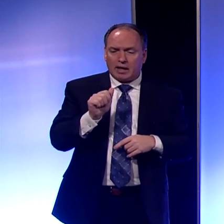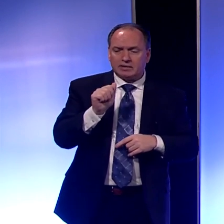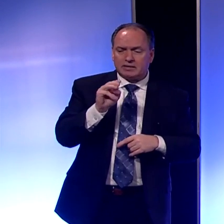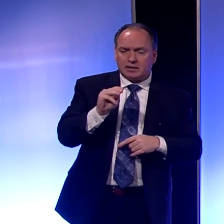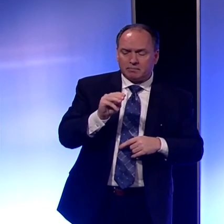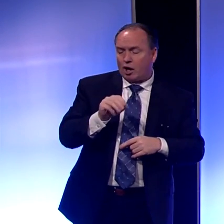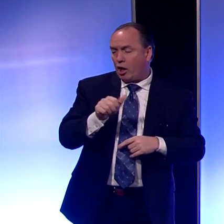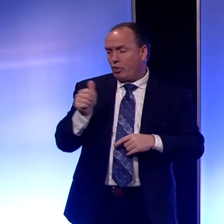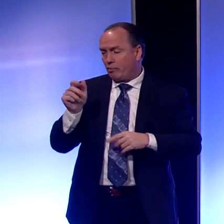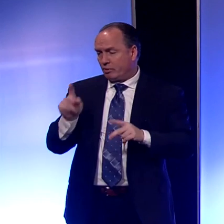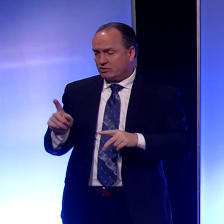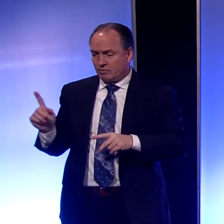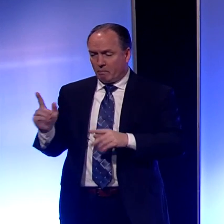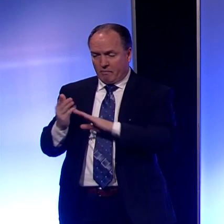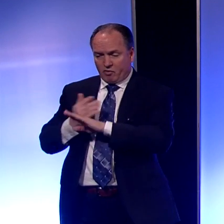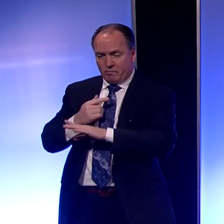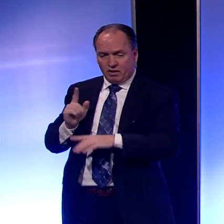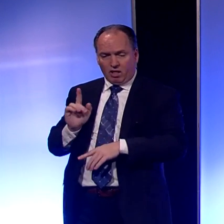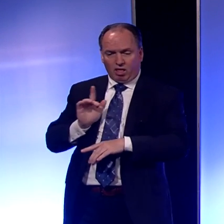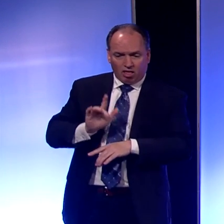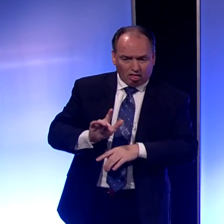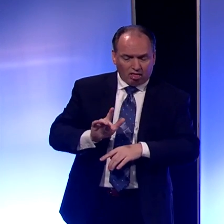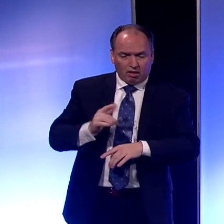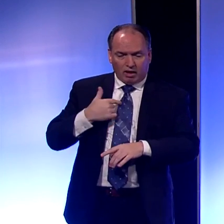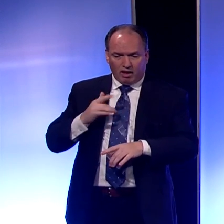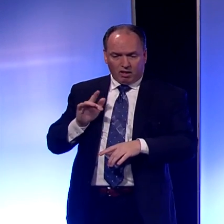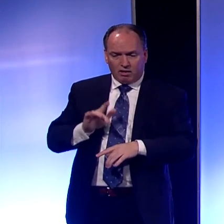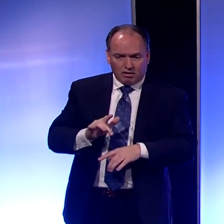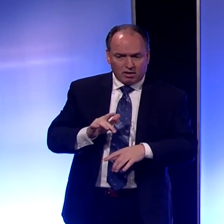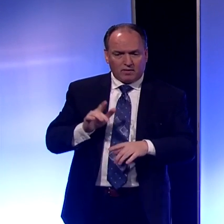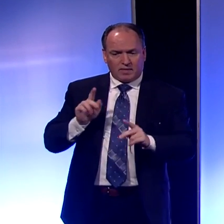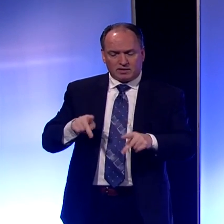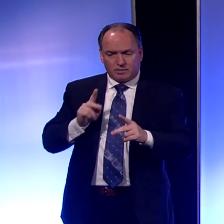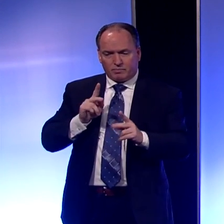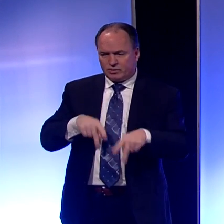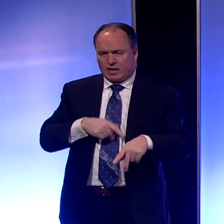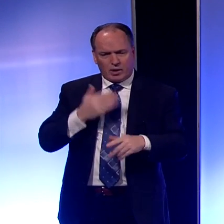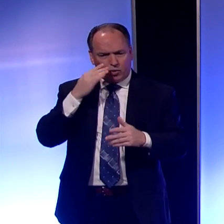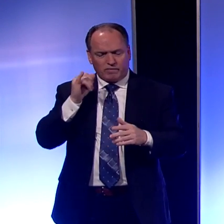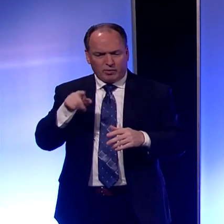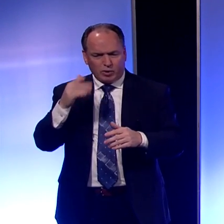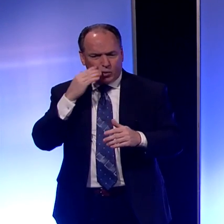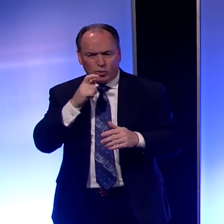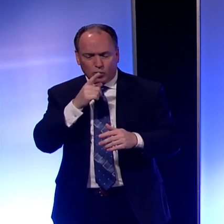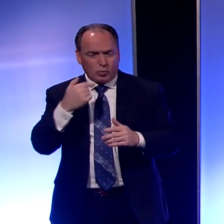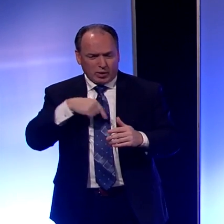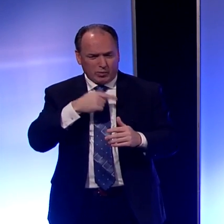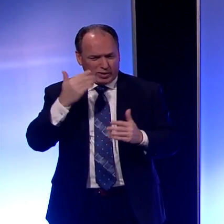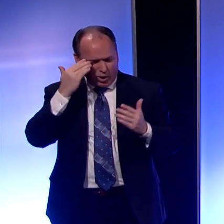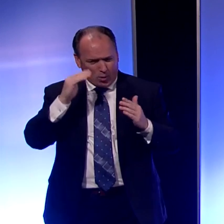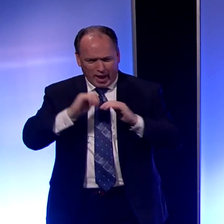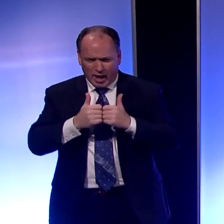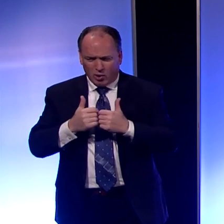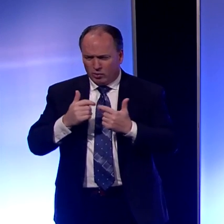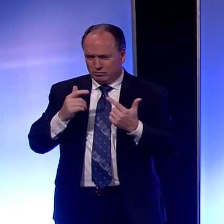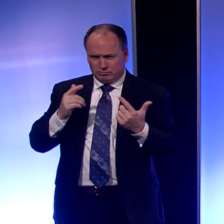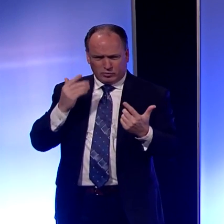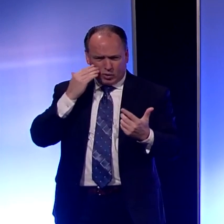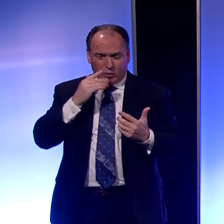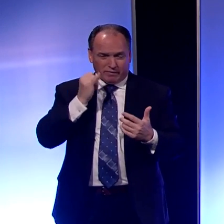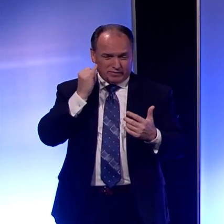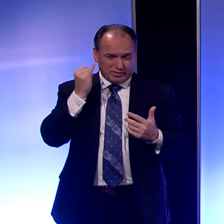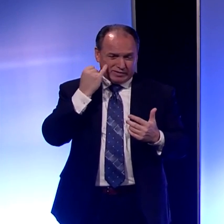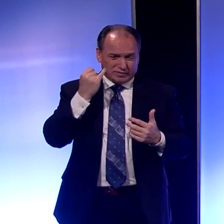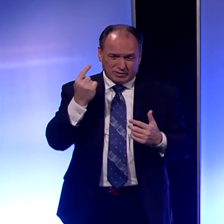technically would I be considered someone they've come into contact with? Well, I don't know that they would know who you were and I don't know that we would know. So if somebody went and used an ATM